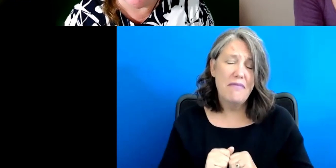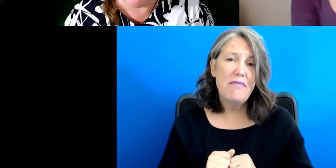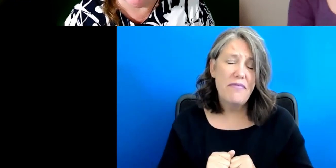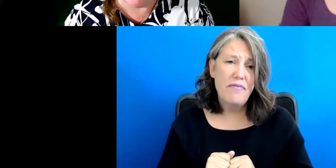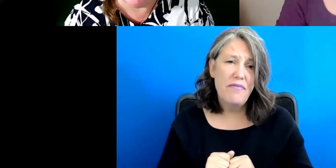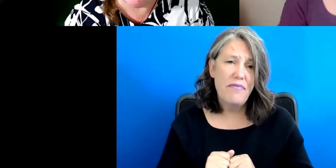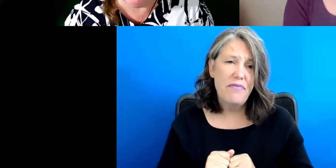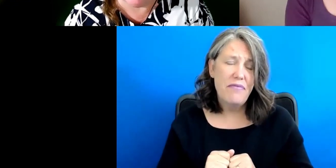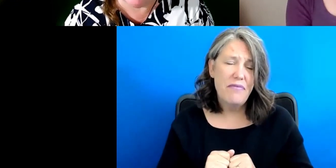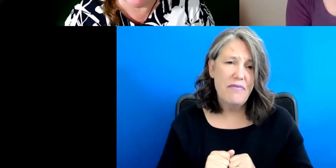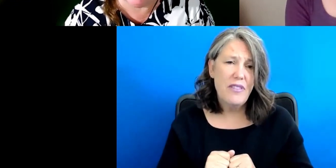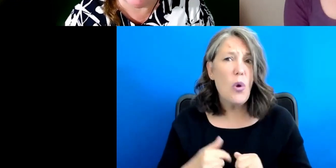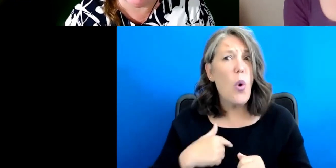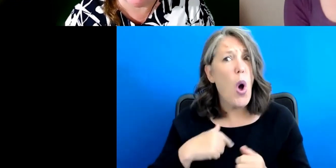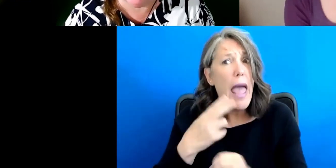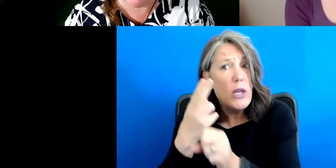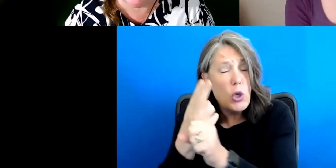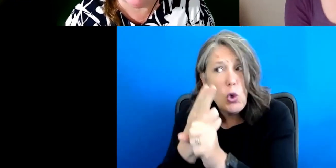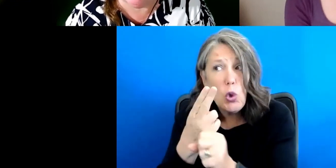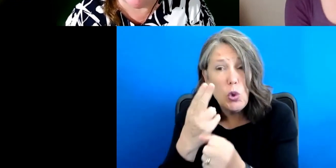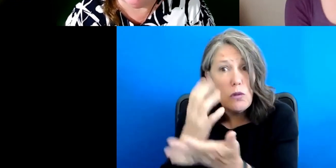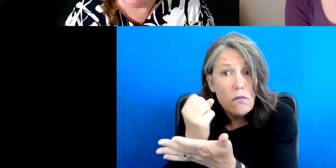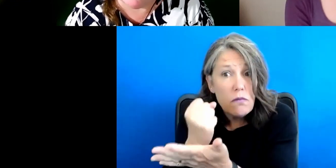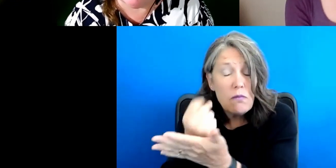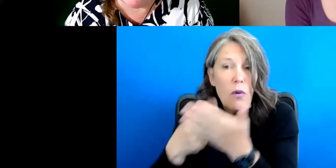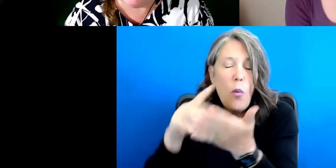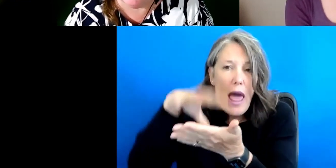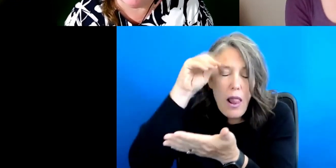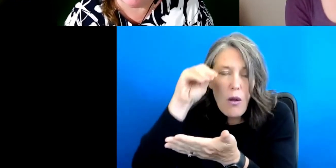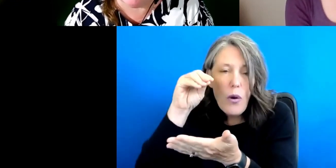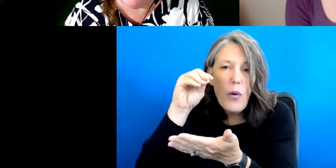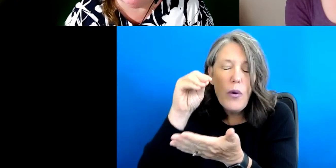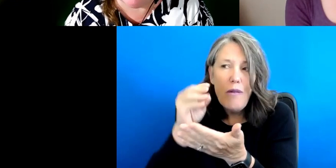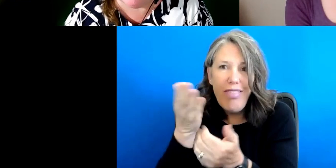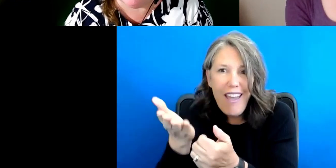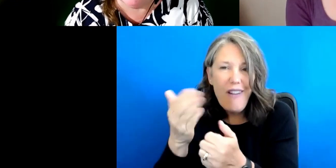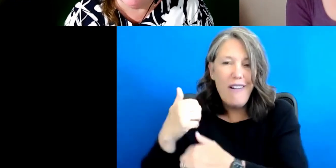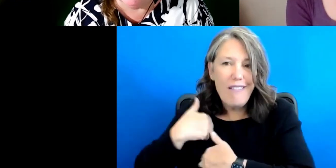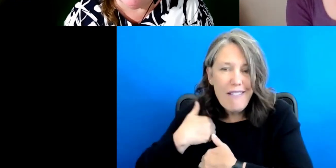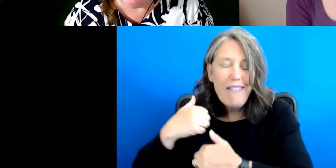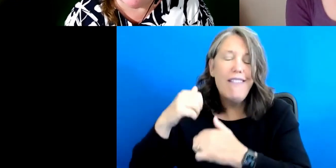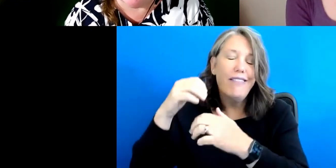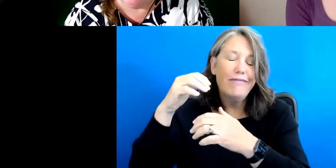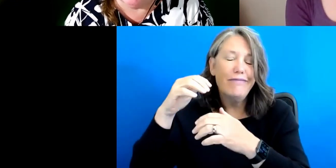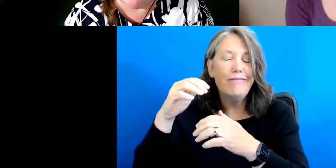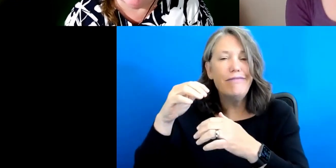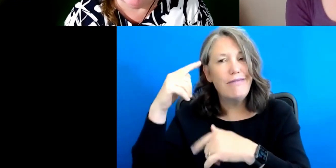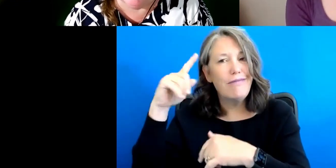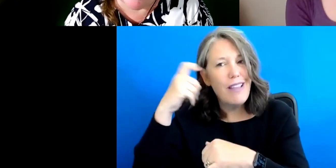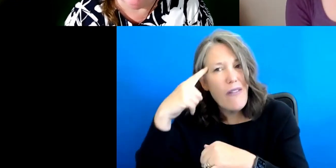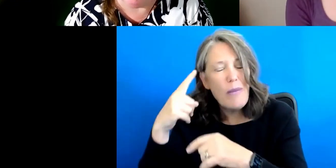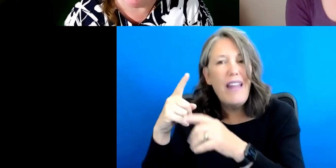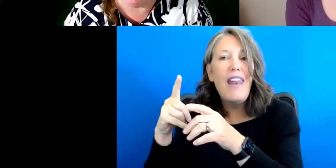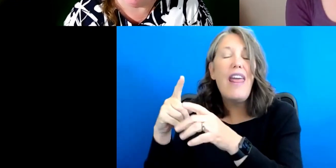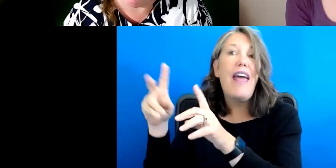use what I'd learned at the DOD at HHS and through my own life experience as an advocate to do more. And